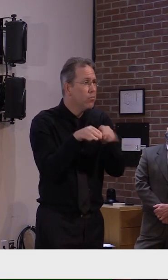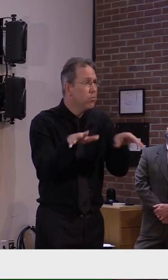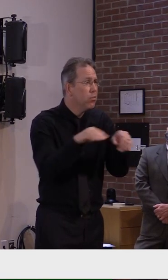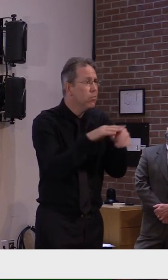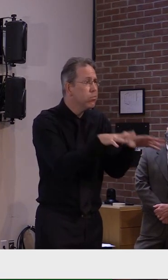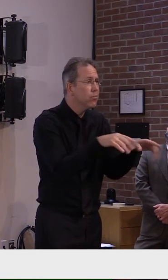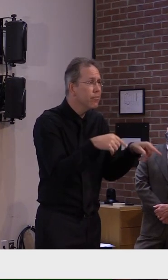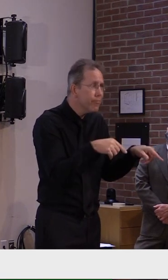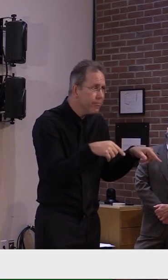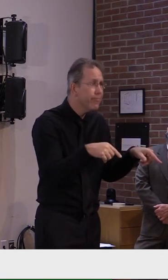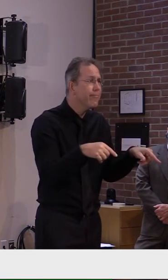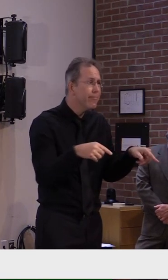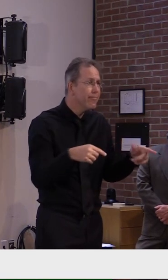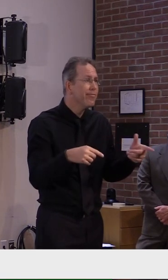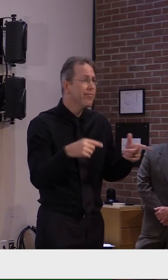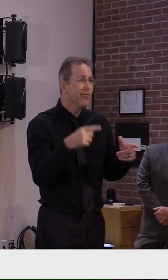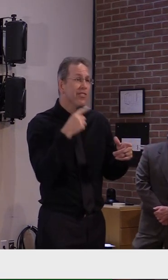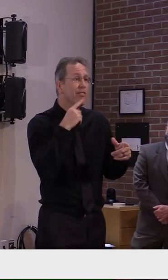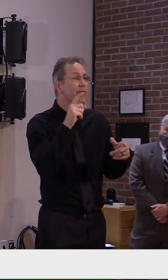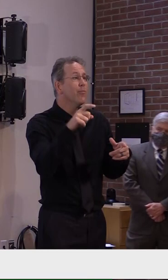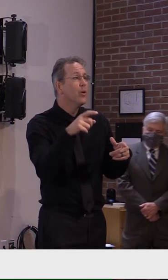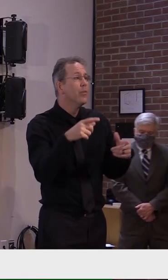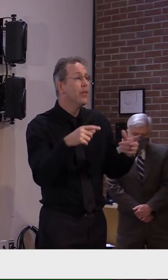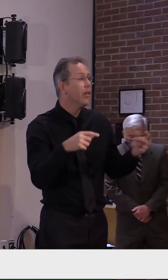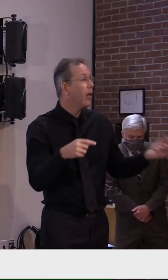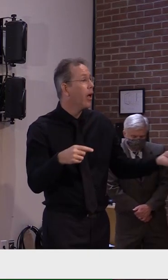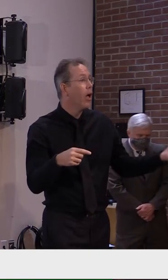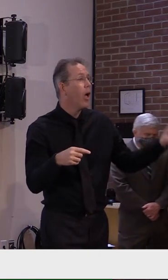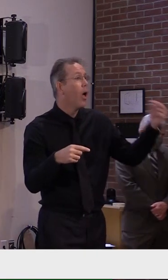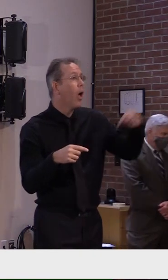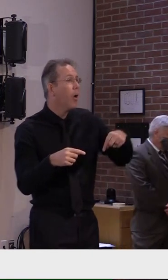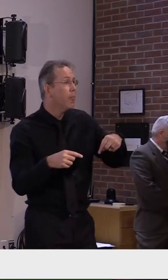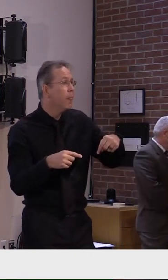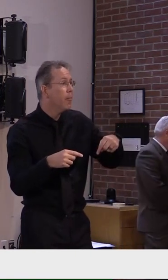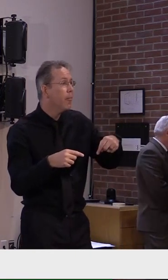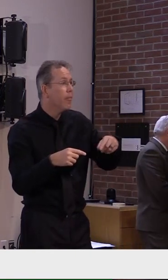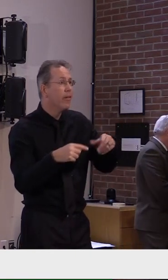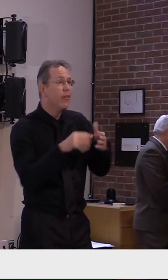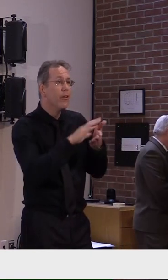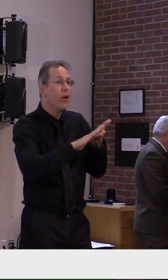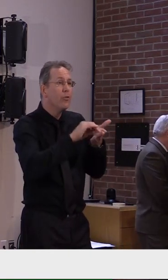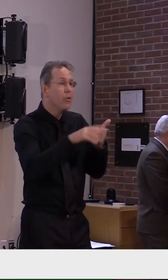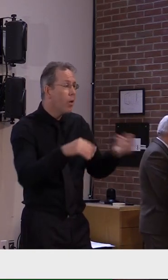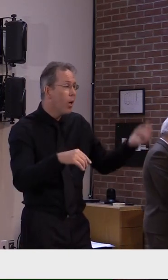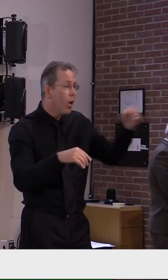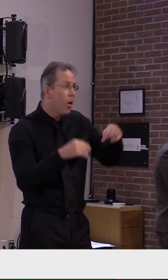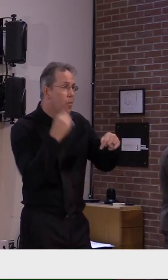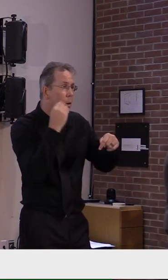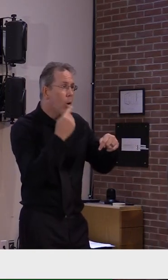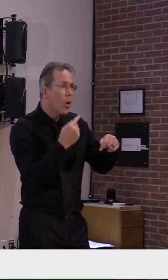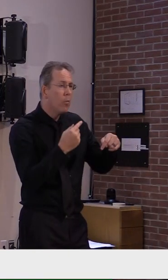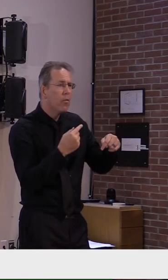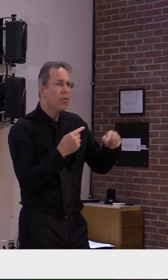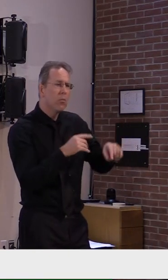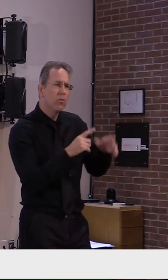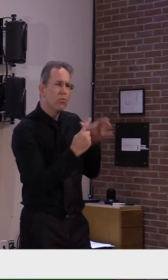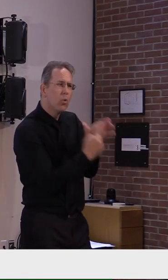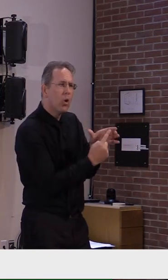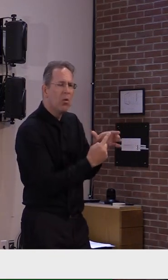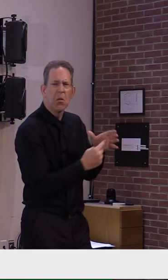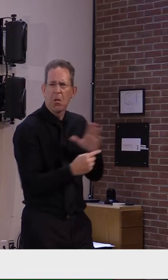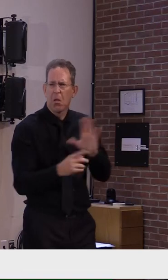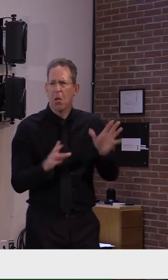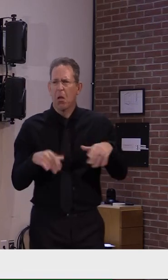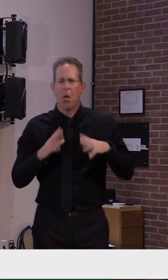quarantine was not abided by. And people who had no idea they had virus because they felt fine were able to be the